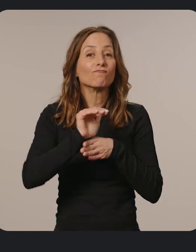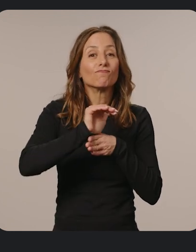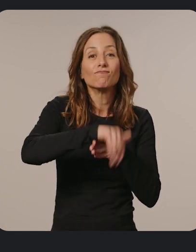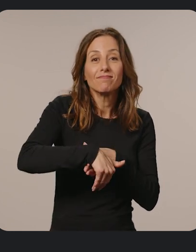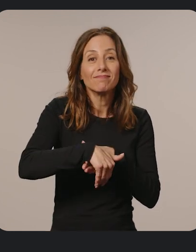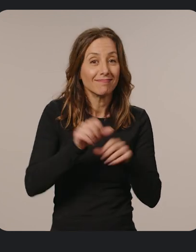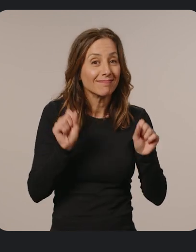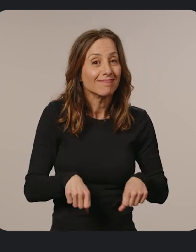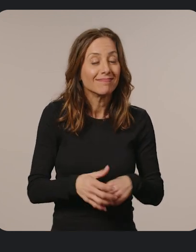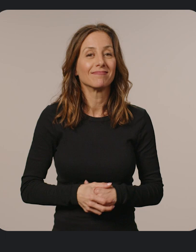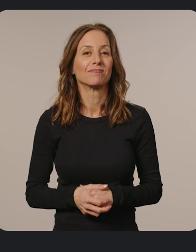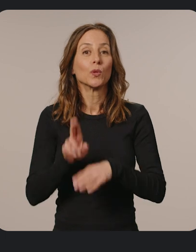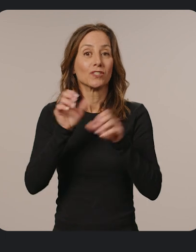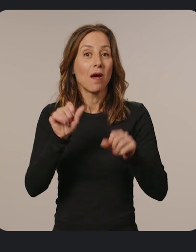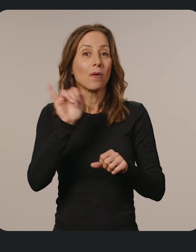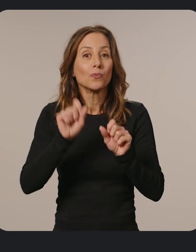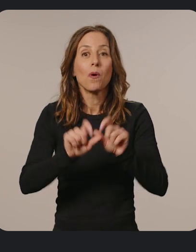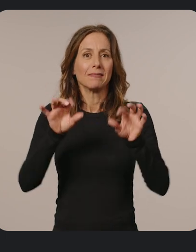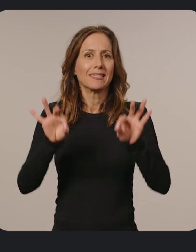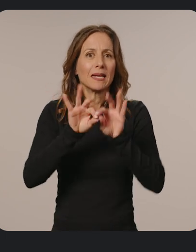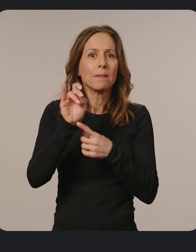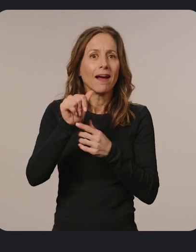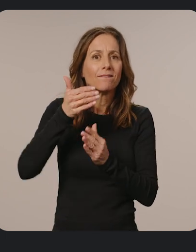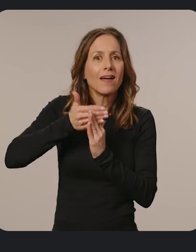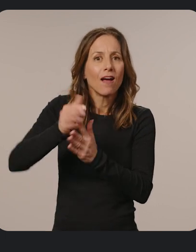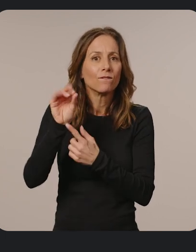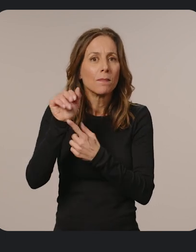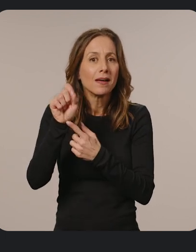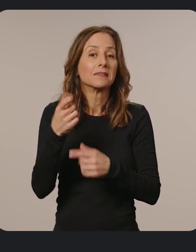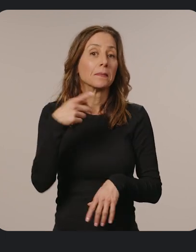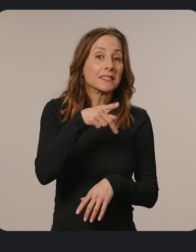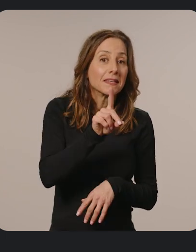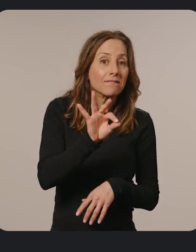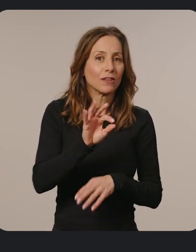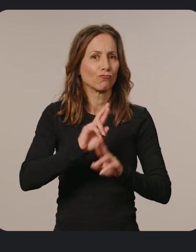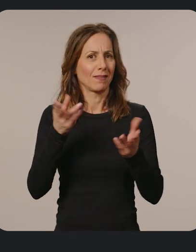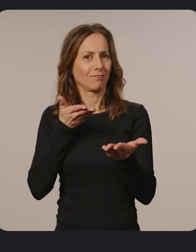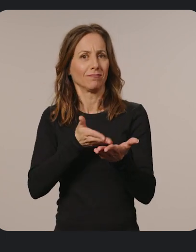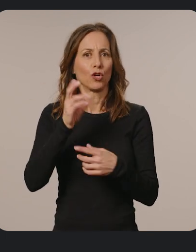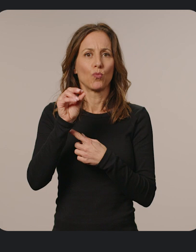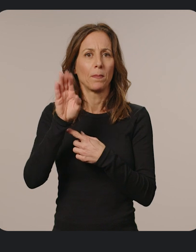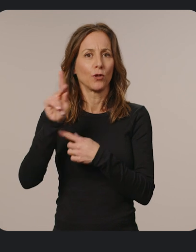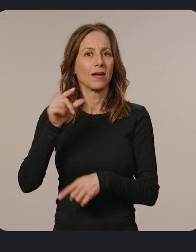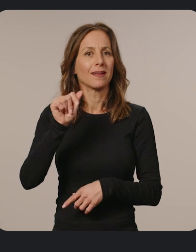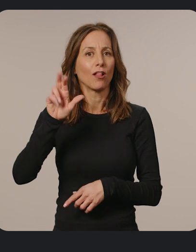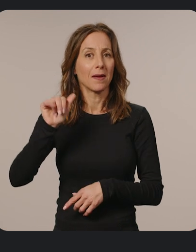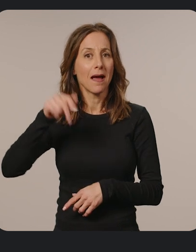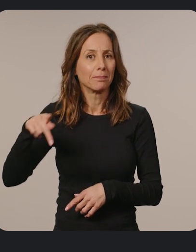Users can also open key media file formats, including PDFs, right in the default Chromebook Gallery app. You